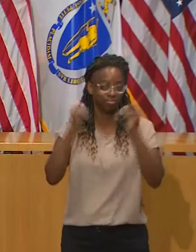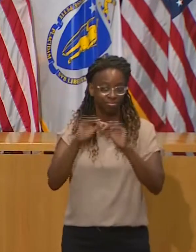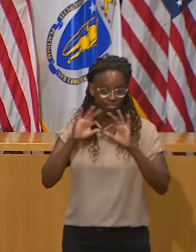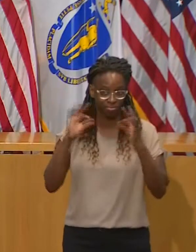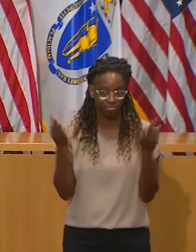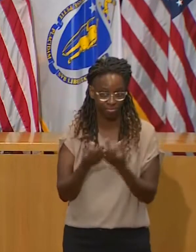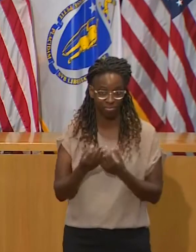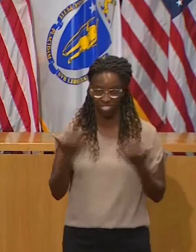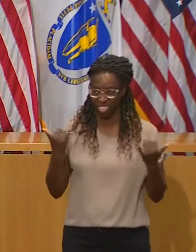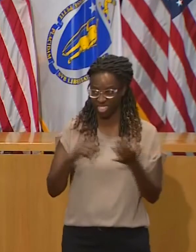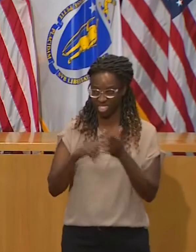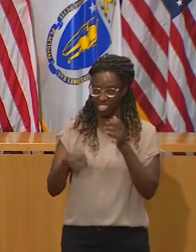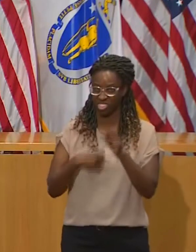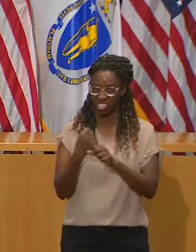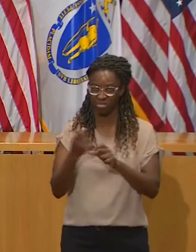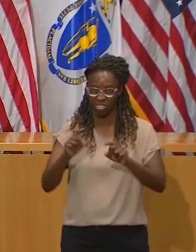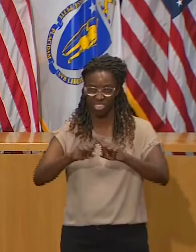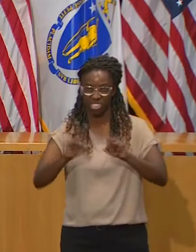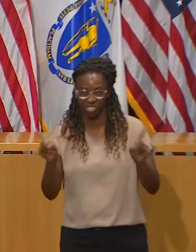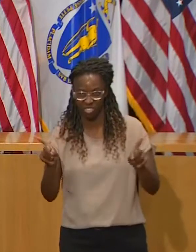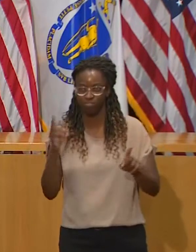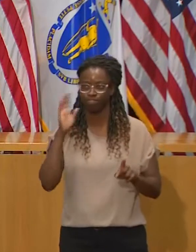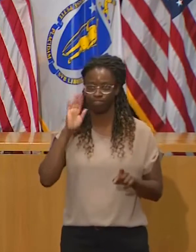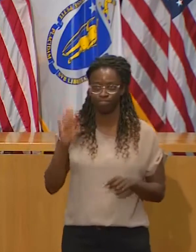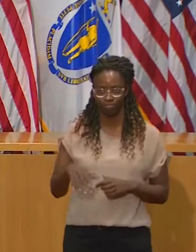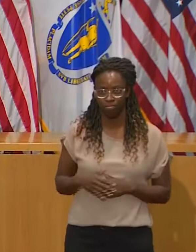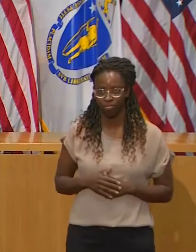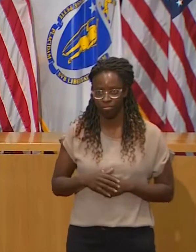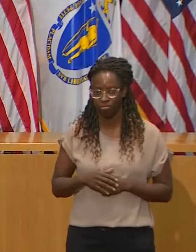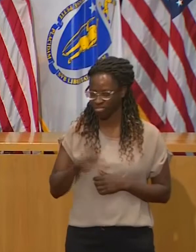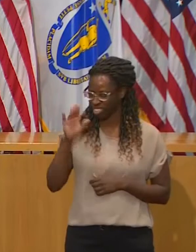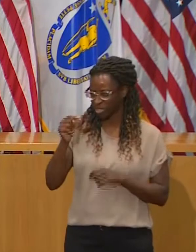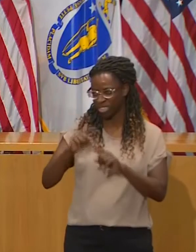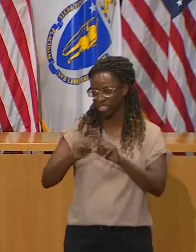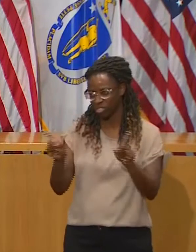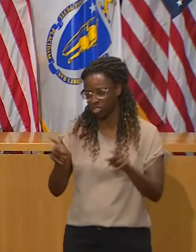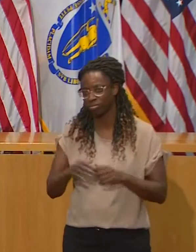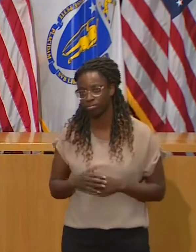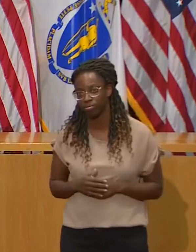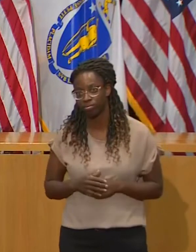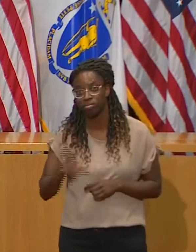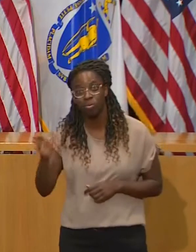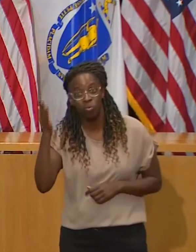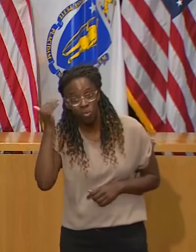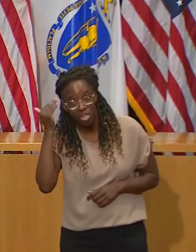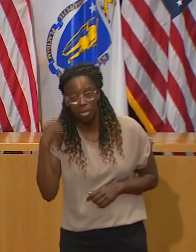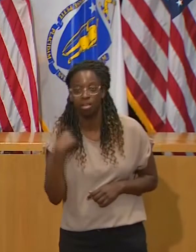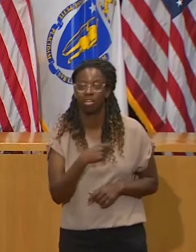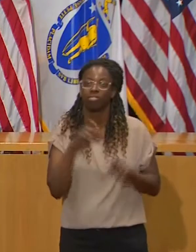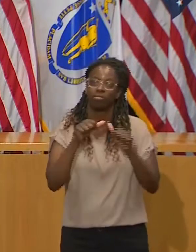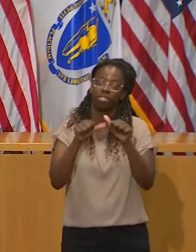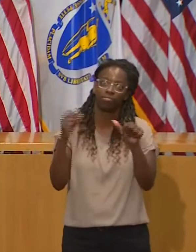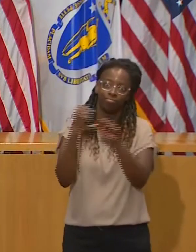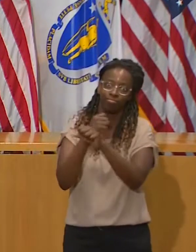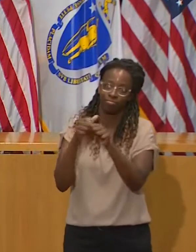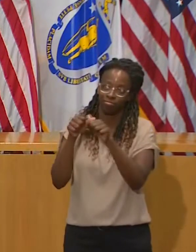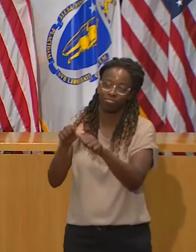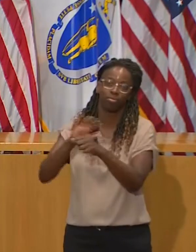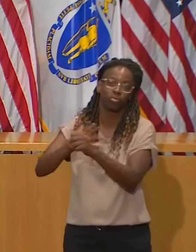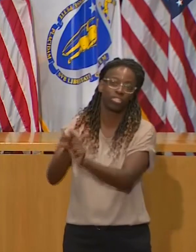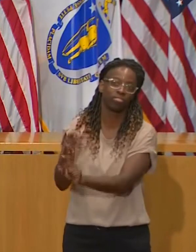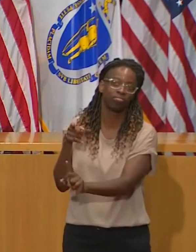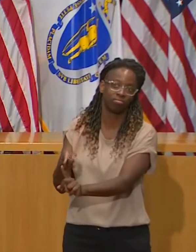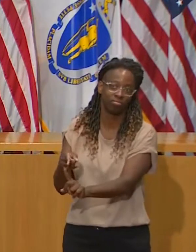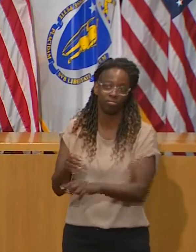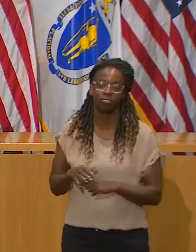if we're going to keep up the fight against COVID. I know that's hard to say, and in some respects, it will be even harder to